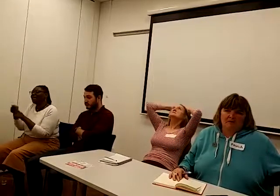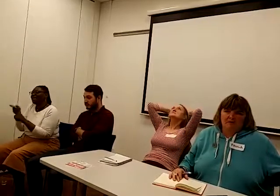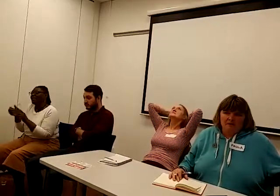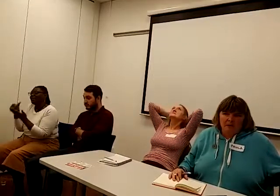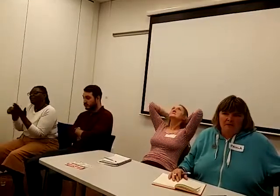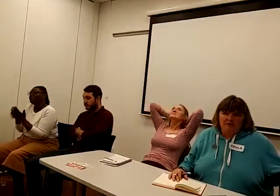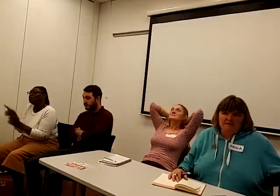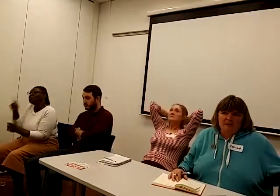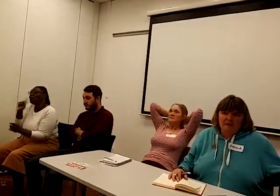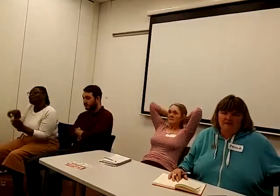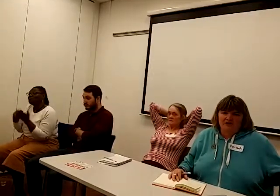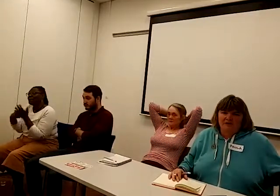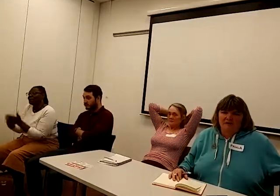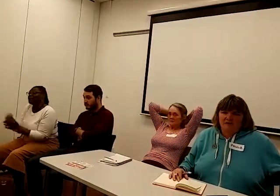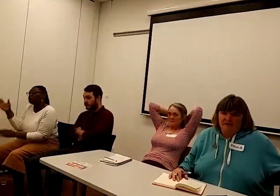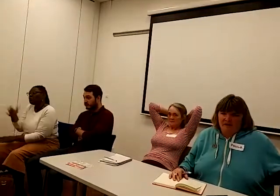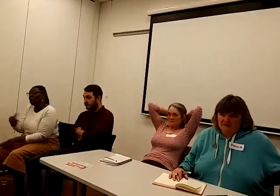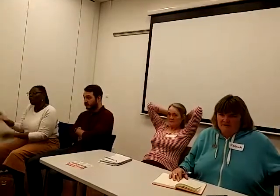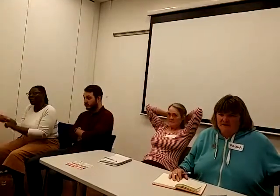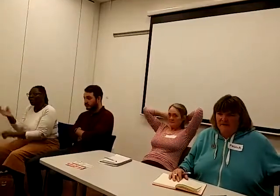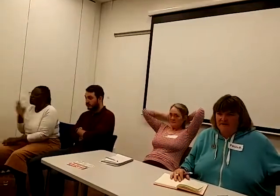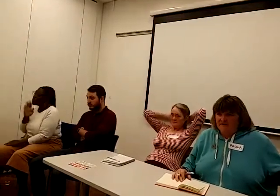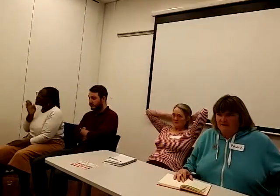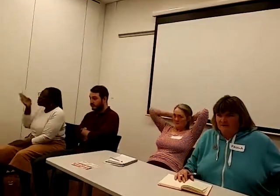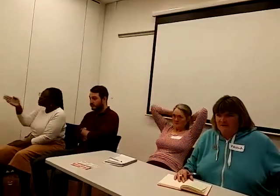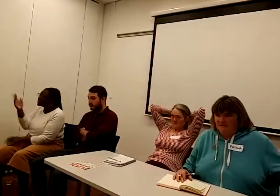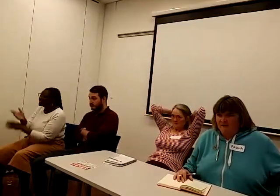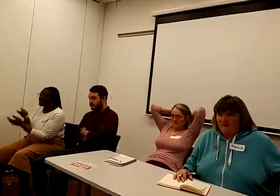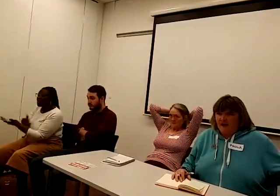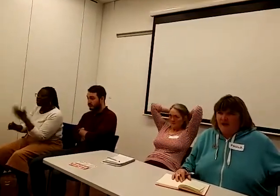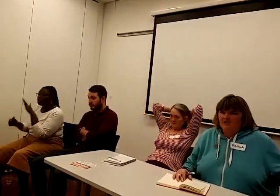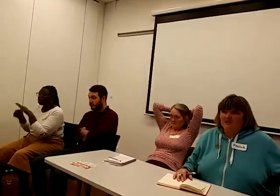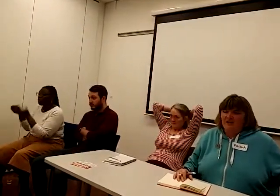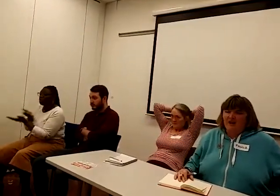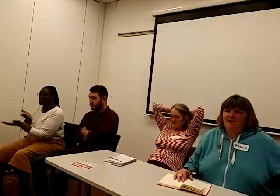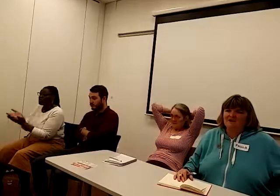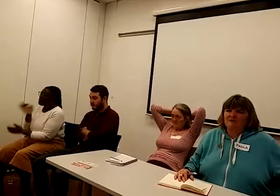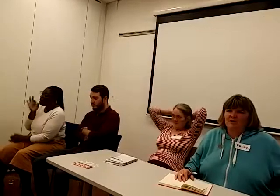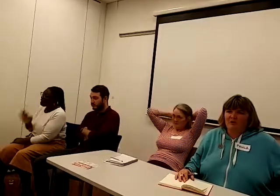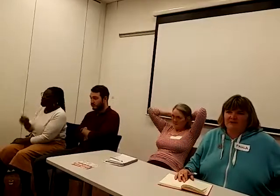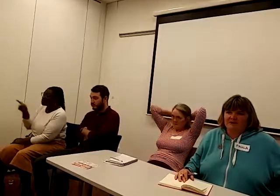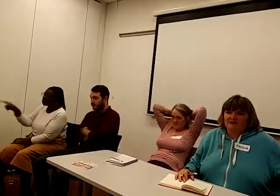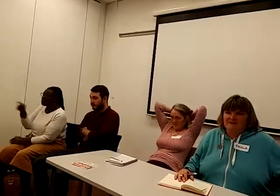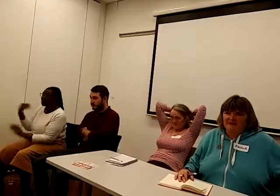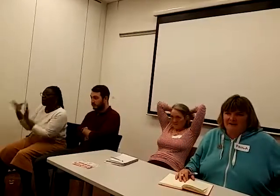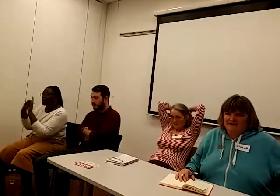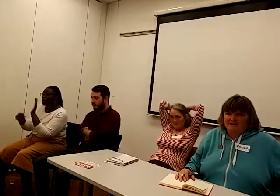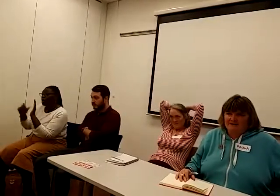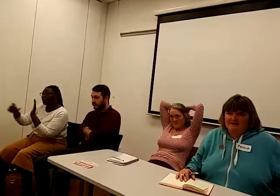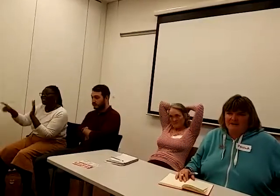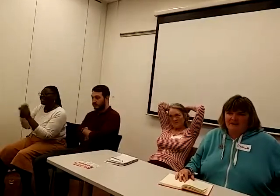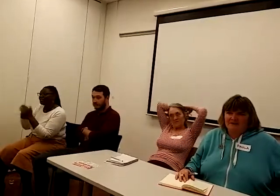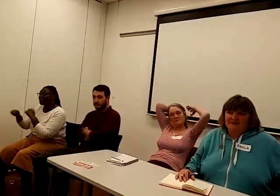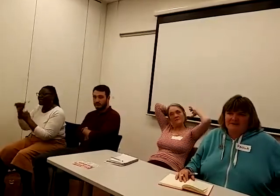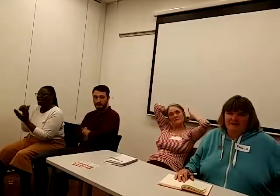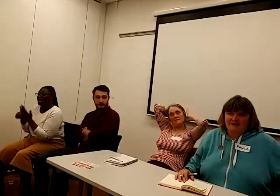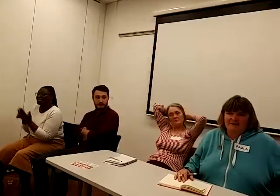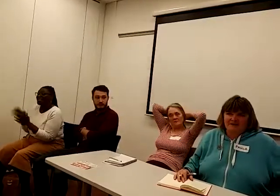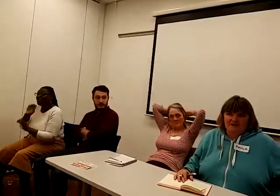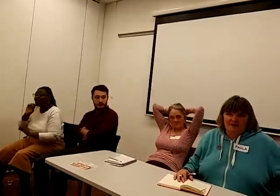that all claimants actually, when they go and see their consultant, actually ask to be copied into their letters that are sent to their